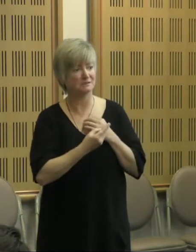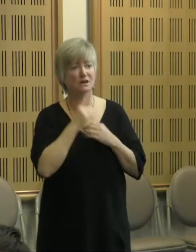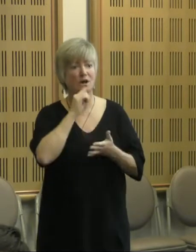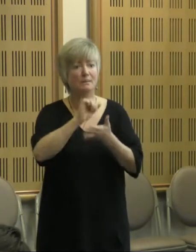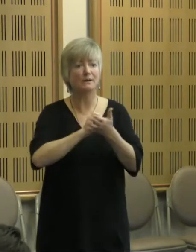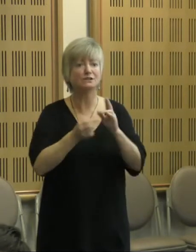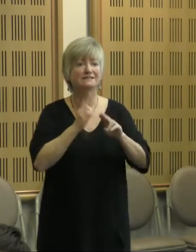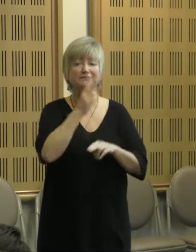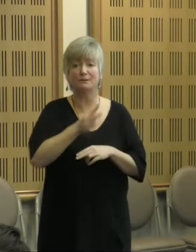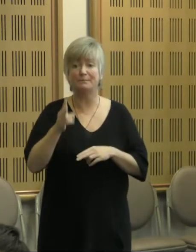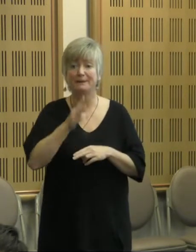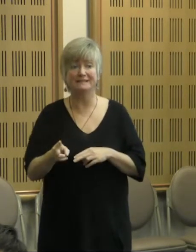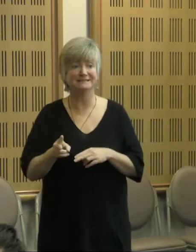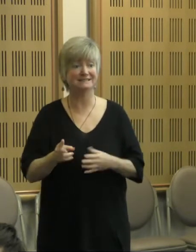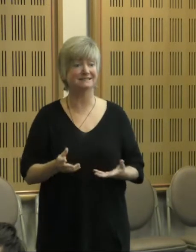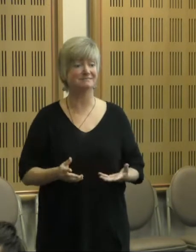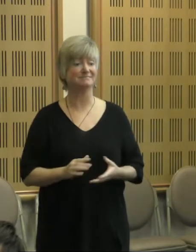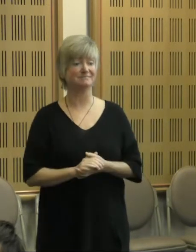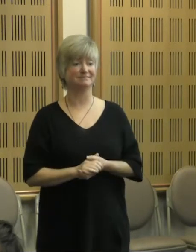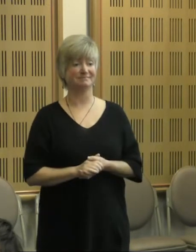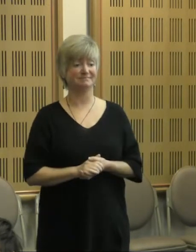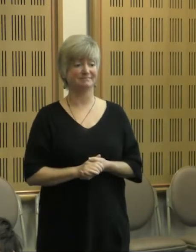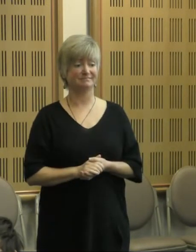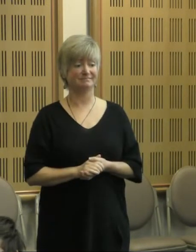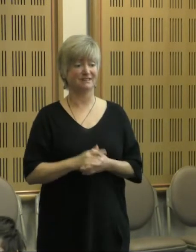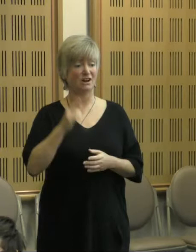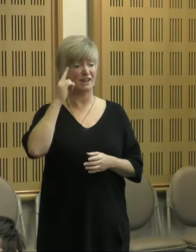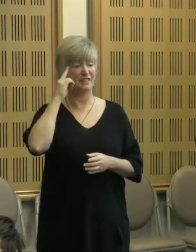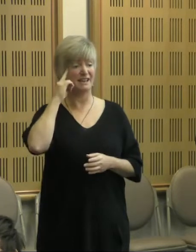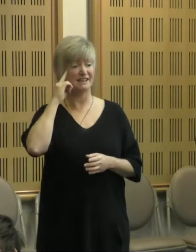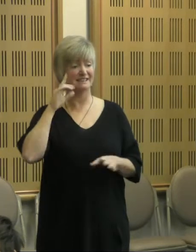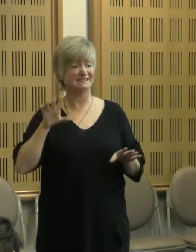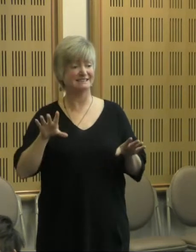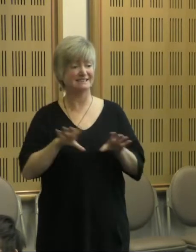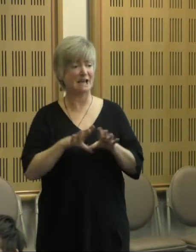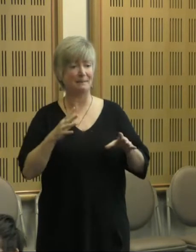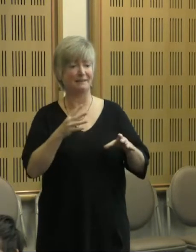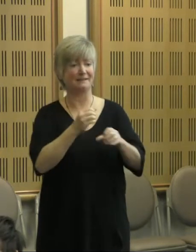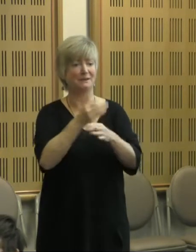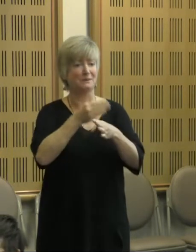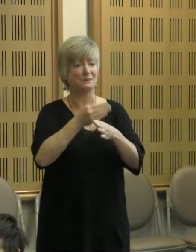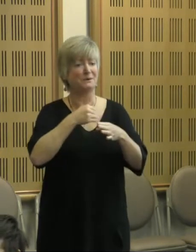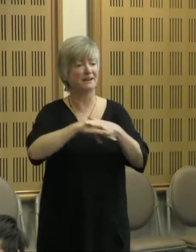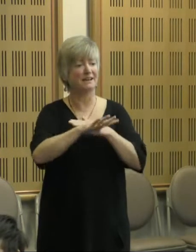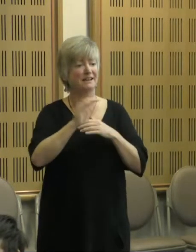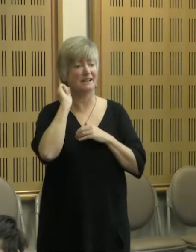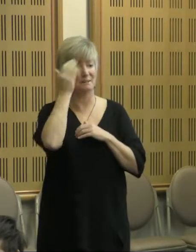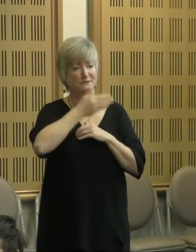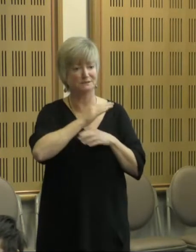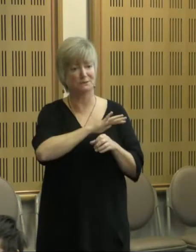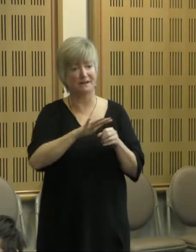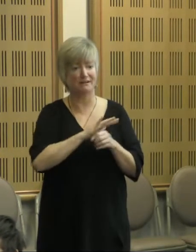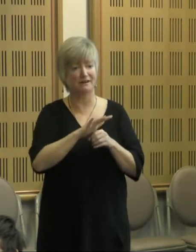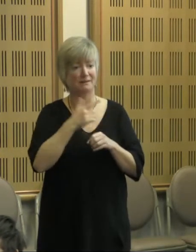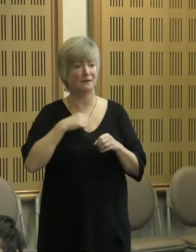repetition, because I think we've come to pretty much the same kind of conclusions about working in this area as non-Aboriginal